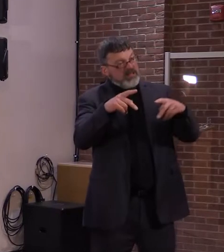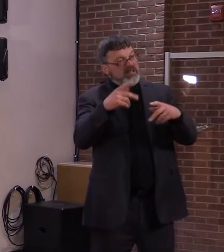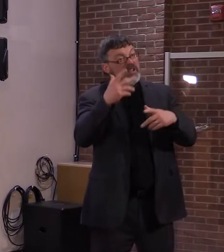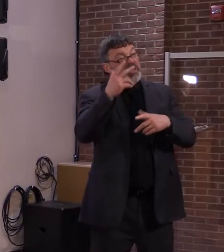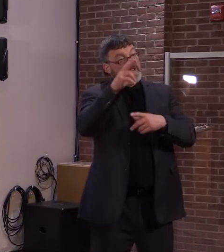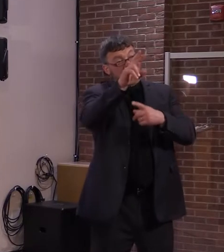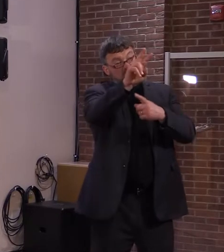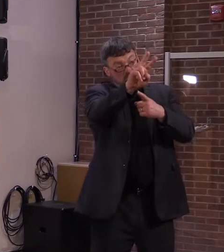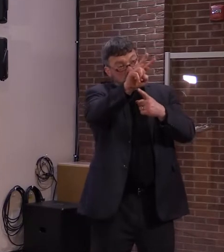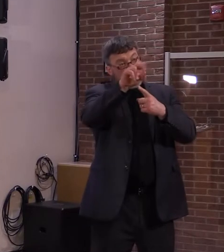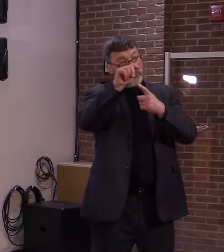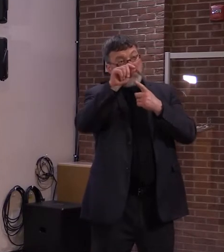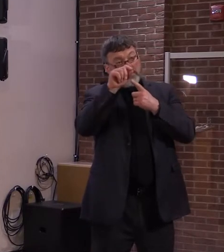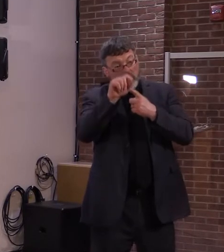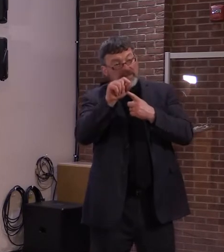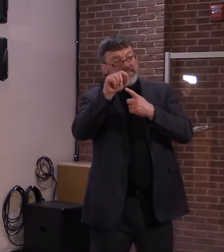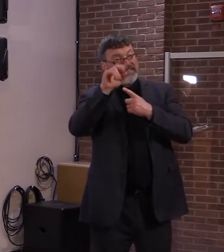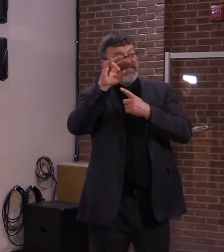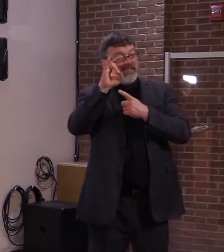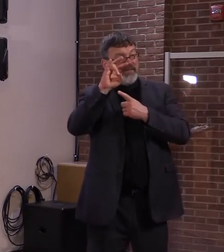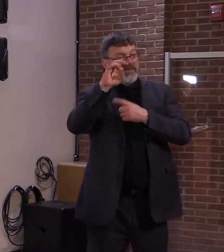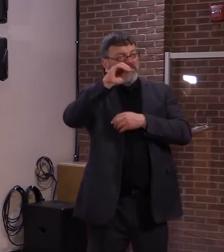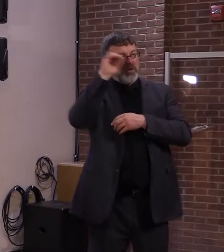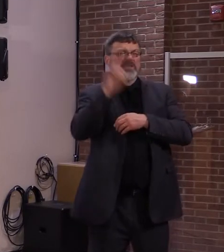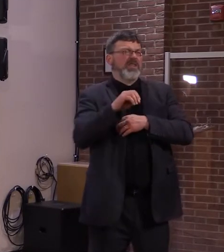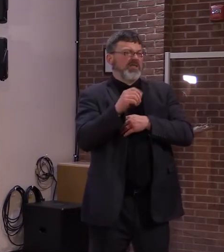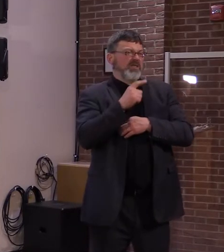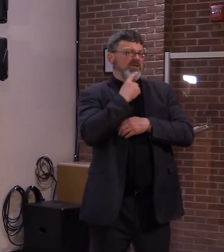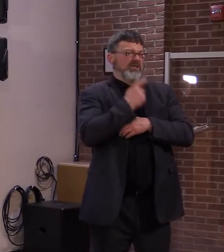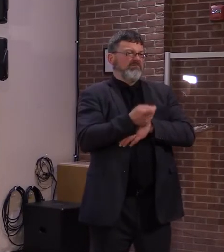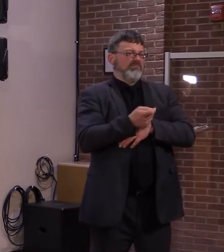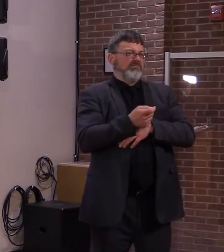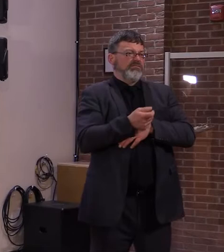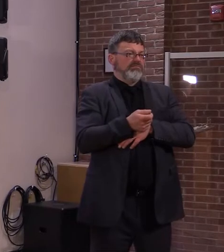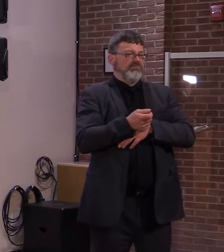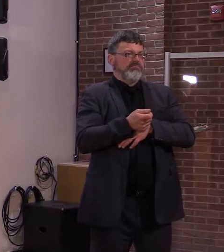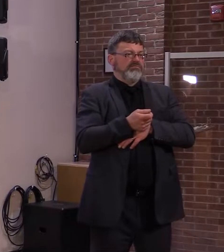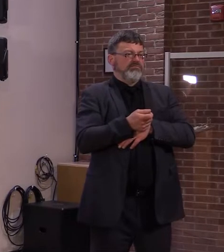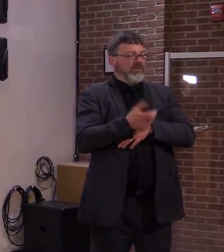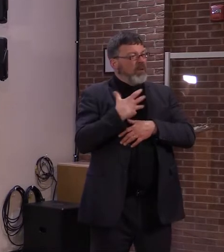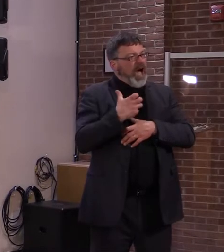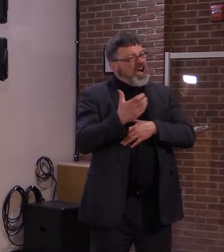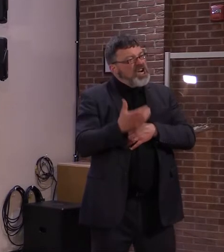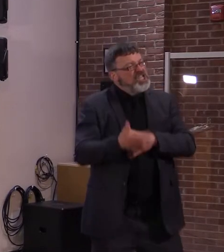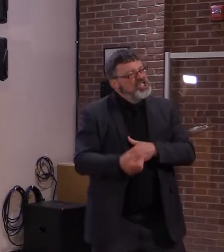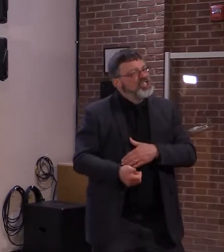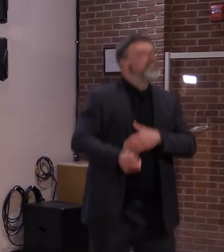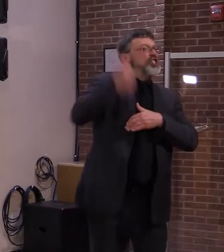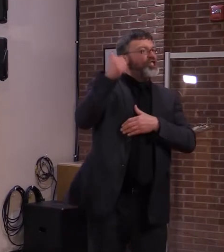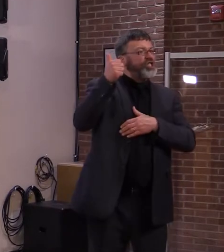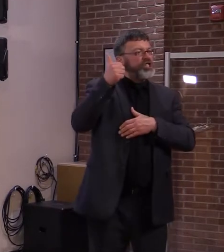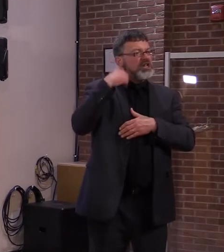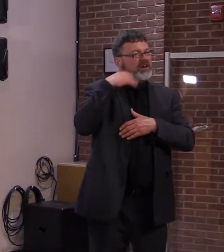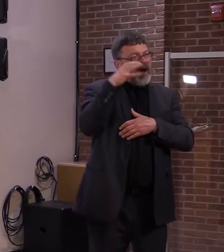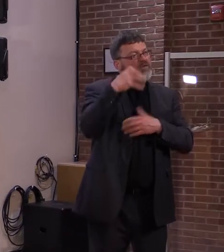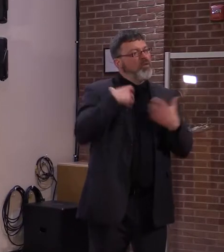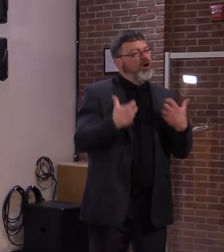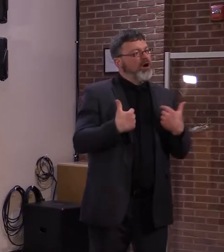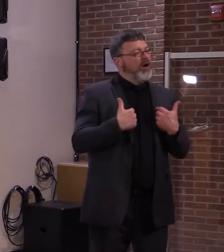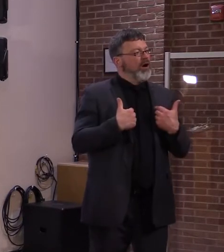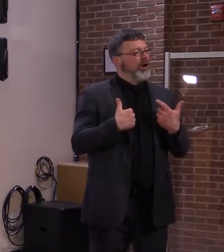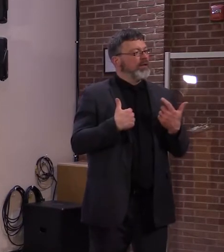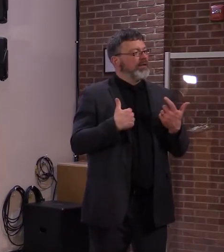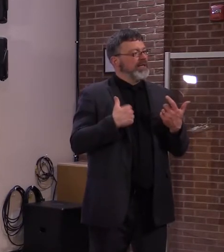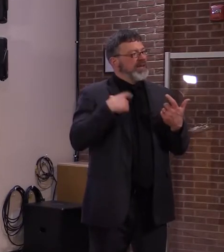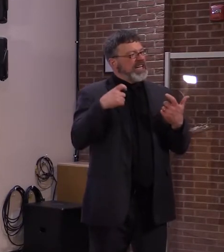increase that in order to work our way through the workforce challenges that we have here and to make Vermont more affordable